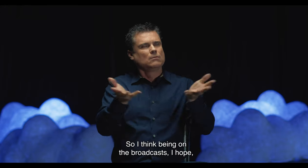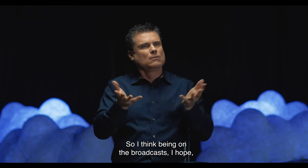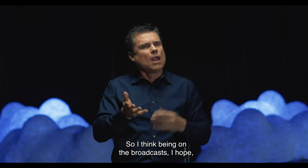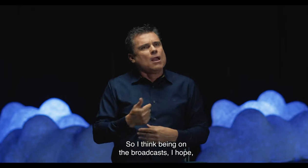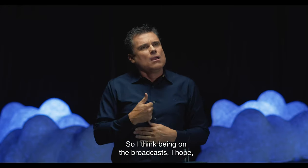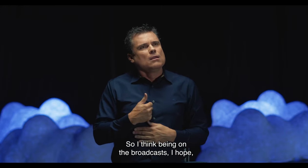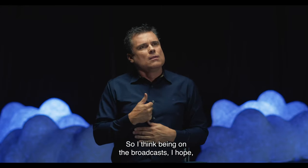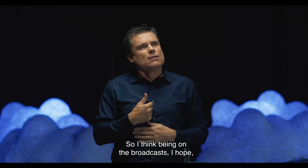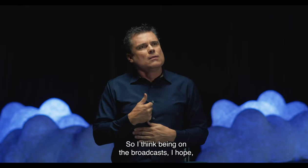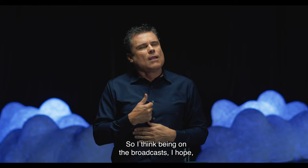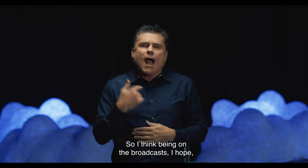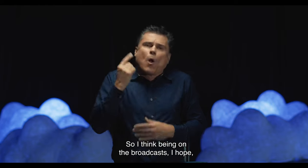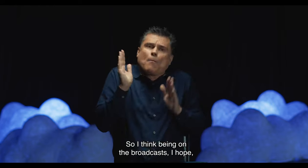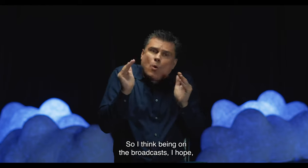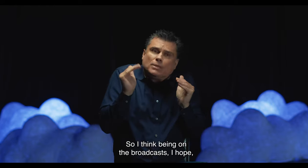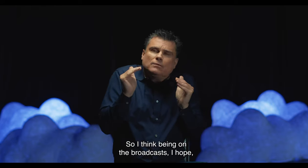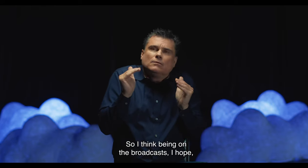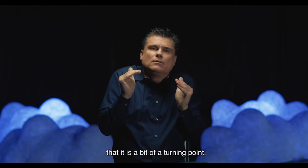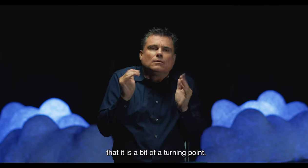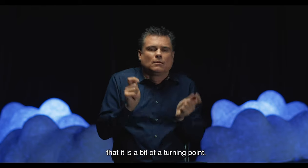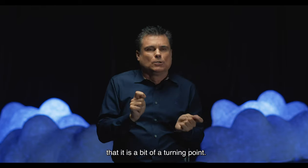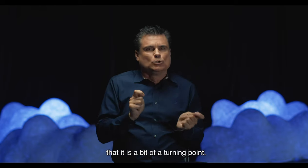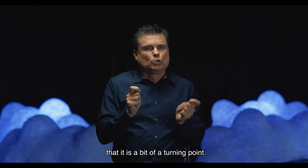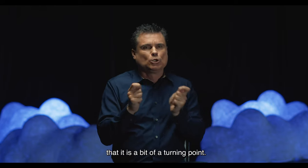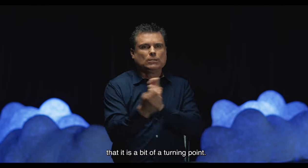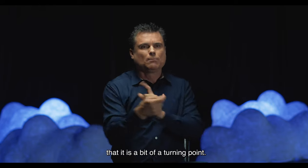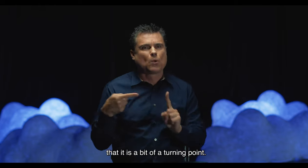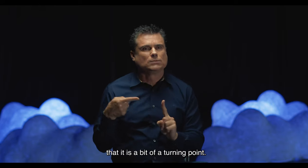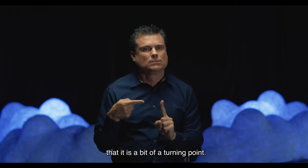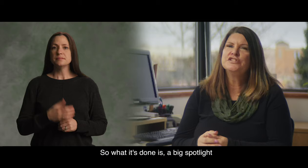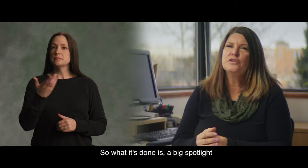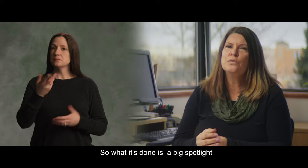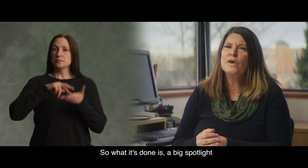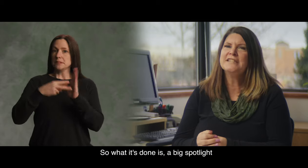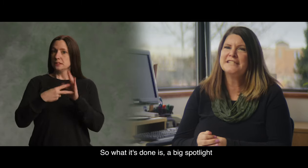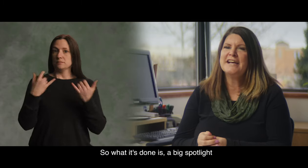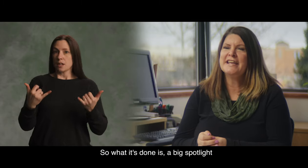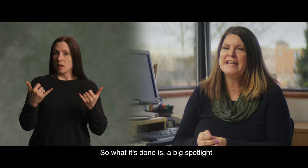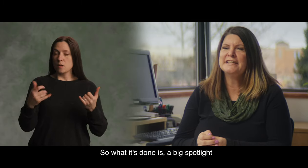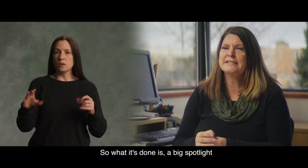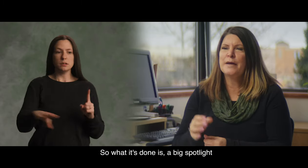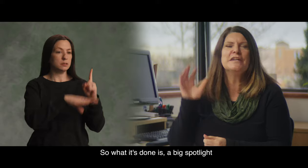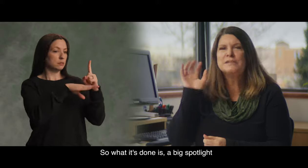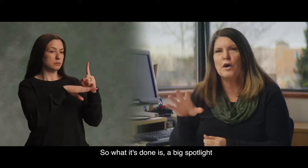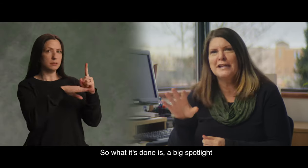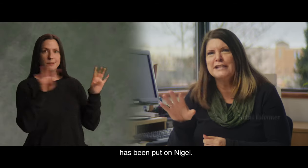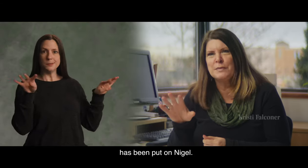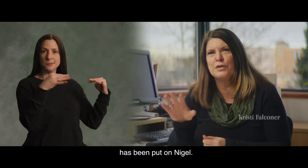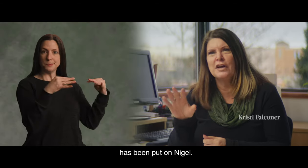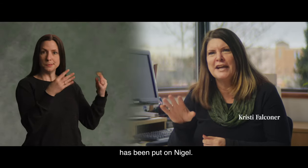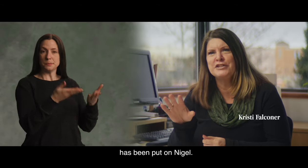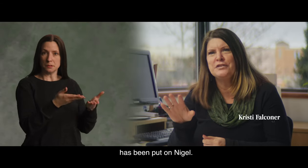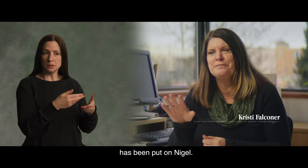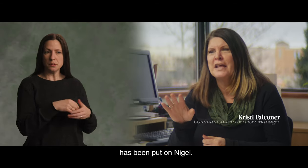So, I think, being on the broadcasts, I hope, that it is a bit of a turning point. So, what it's done is a big spotlight